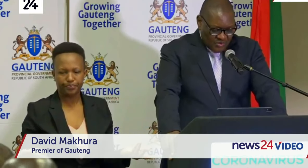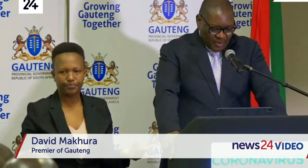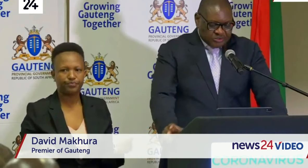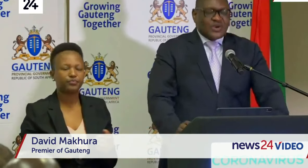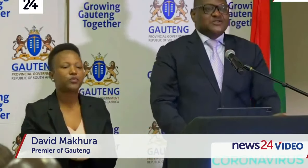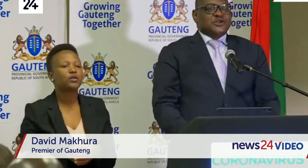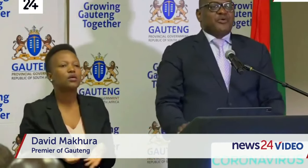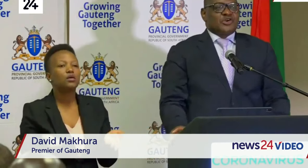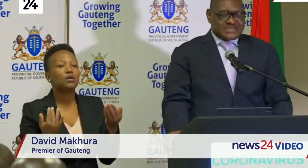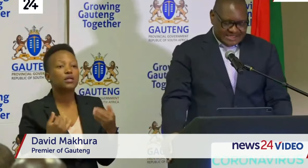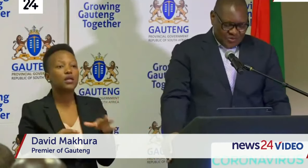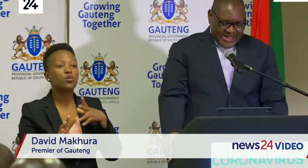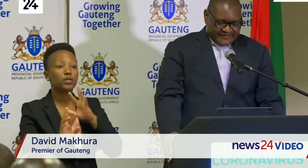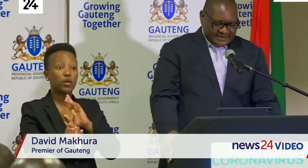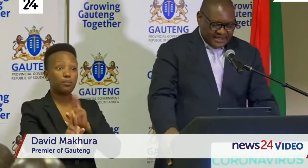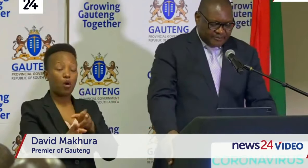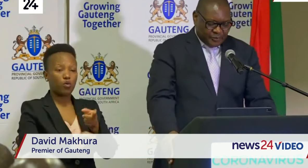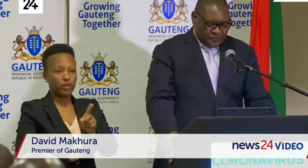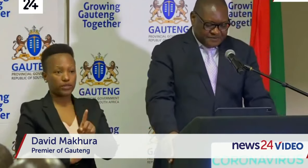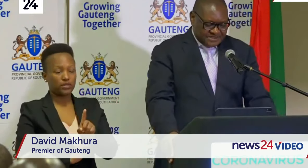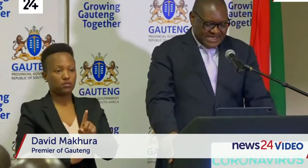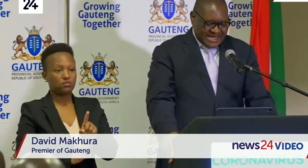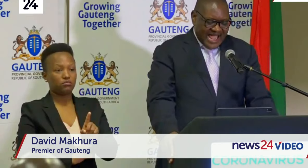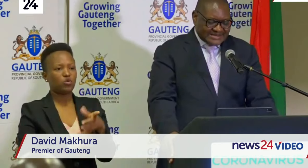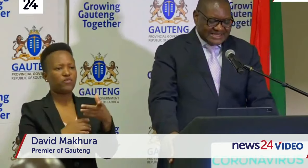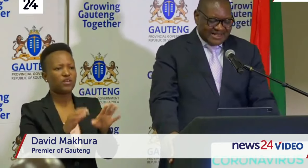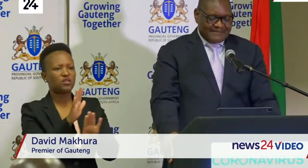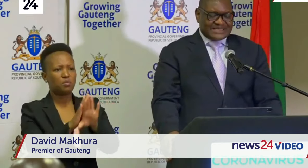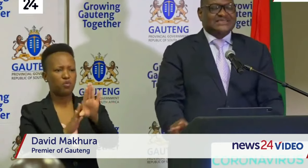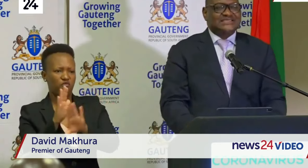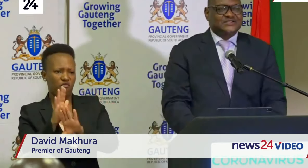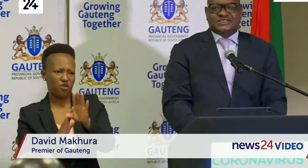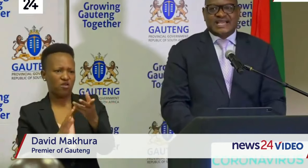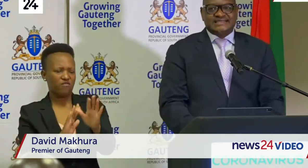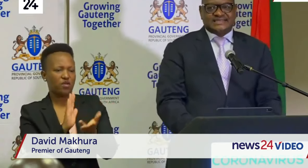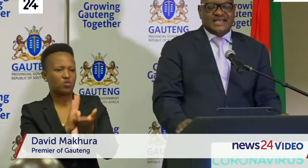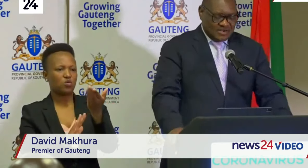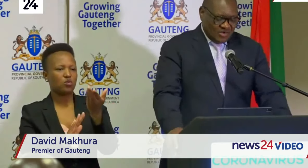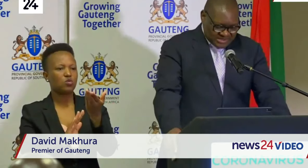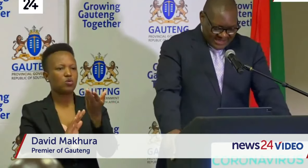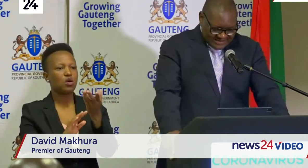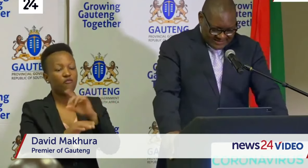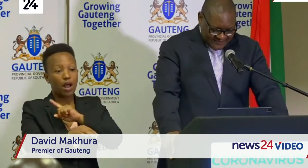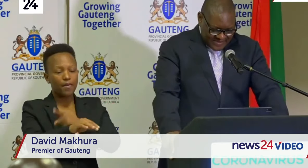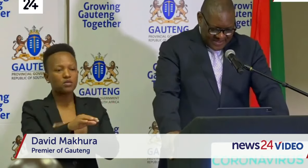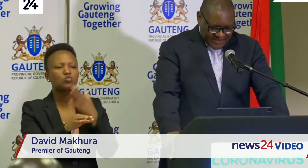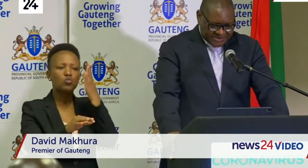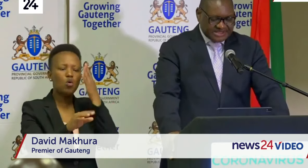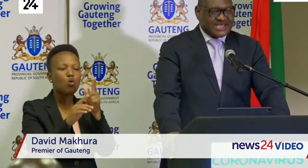We also want to report that we have improved and enhanced our capacity to trace contacts